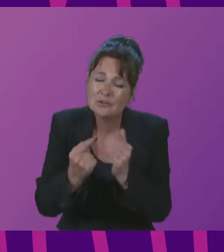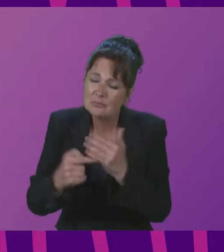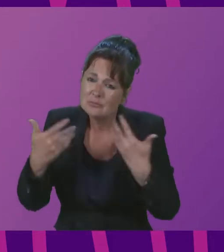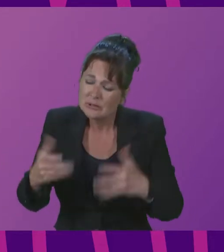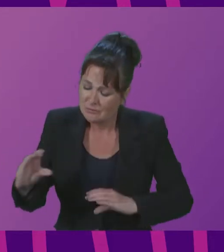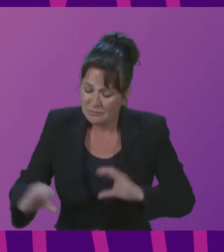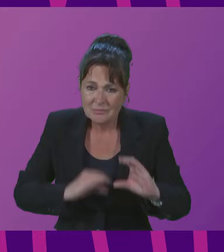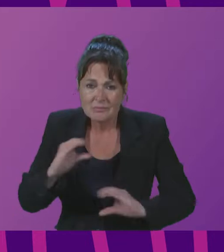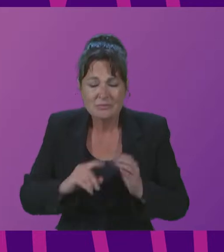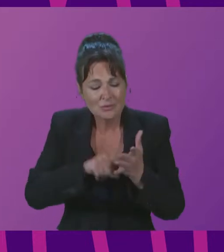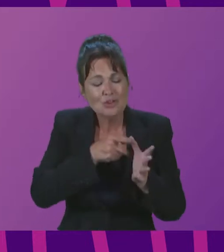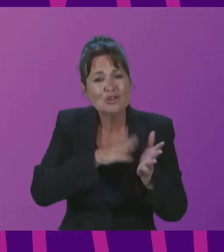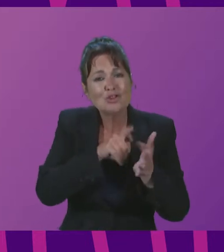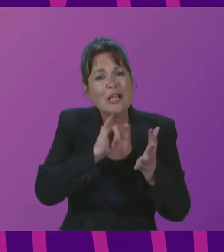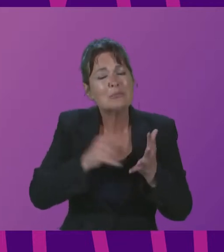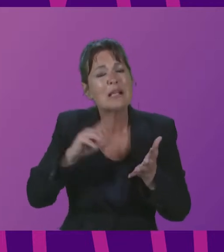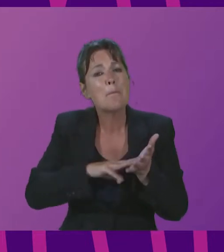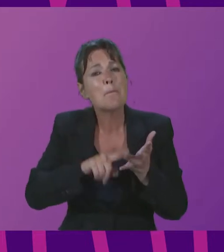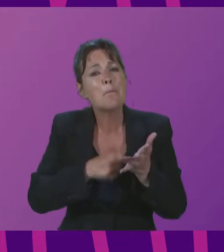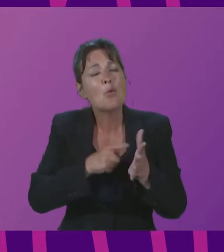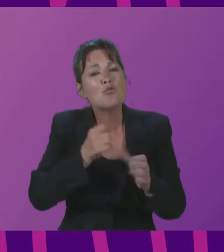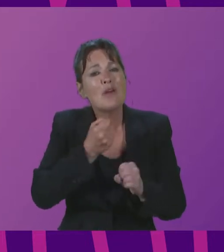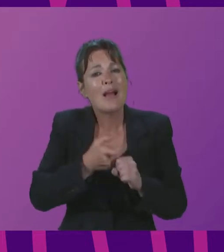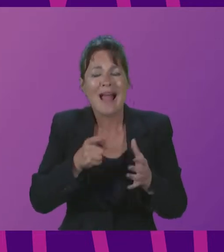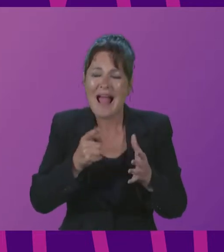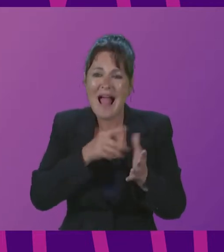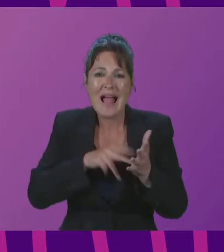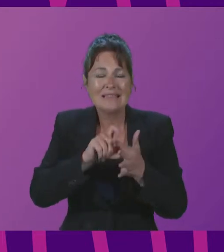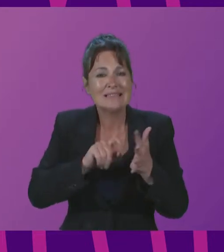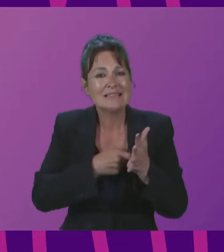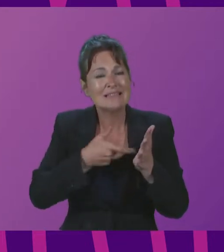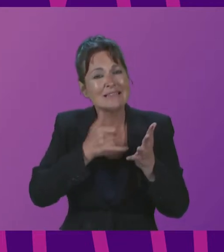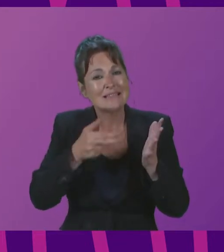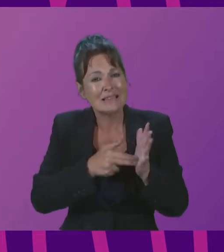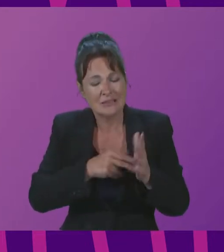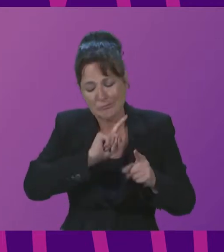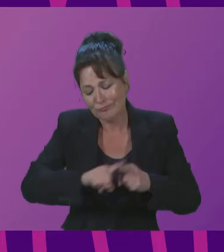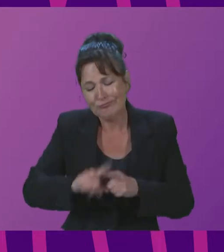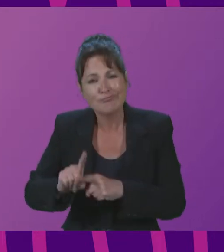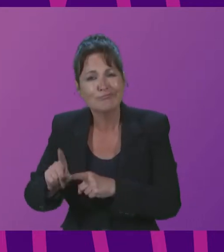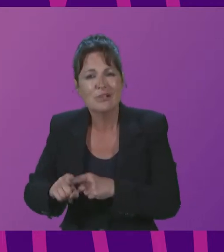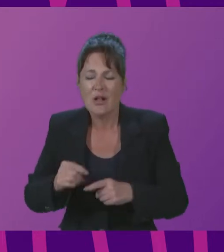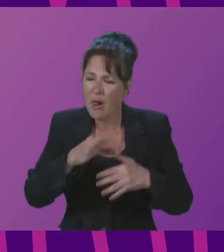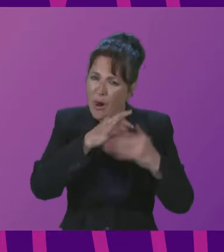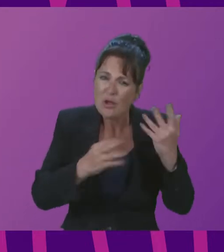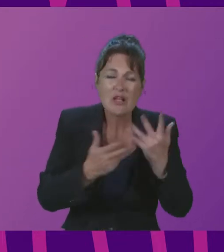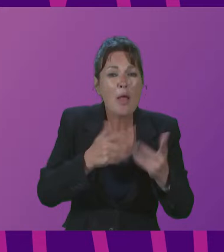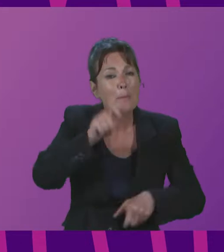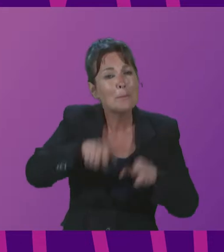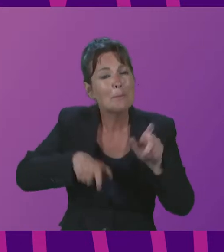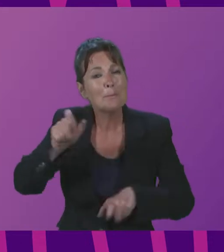generosity James and Morag Anderson Sir Ewan and Lady Brown Alan McFarlane Chris van der Kijel